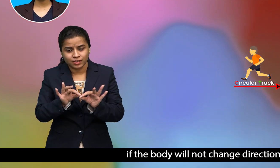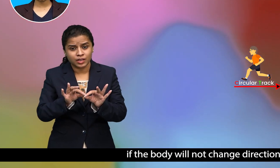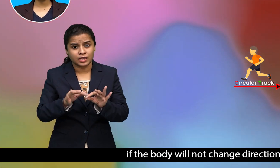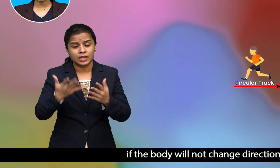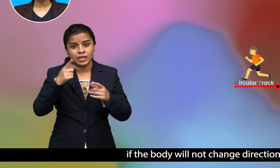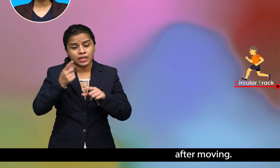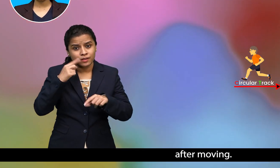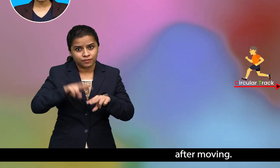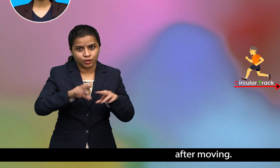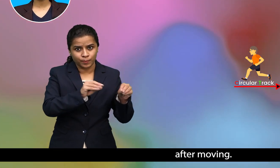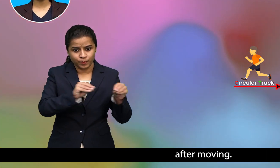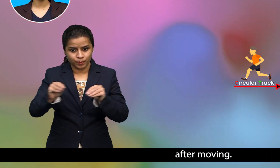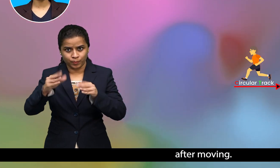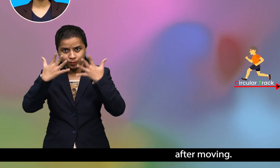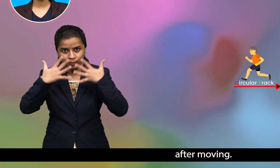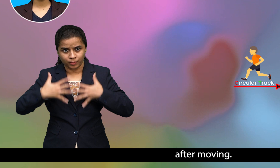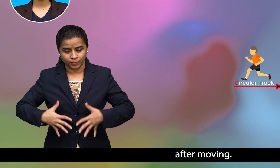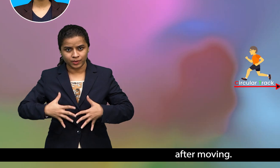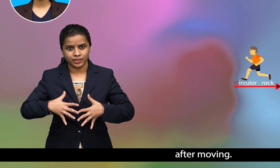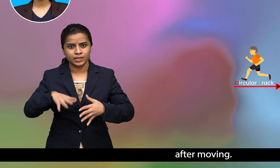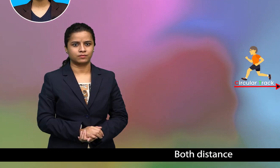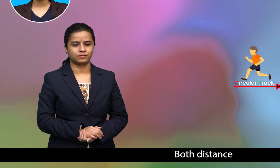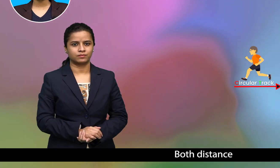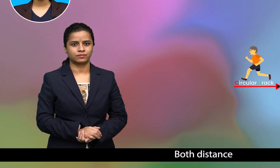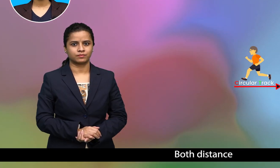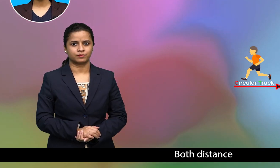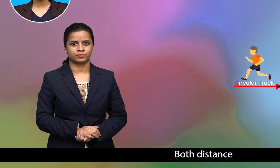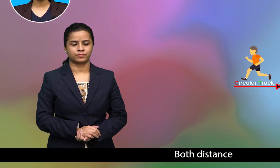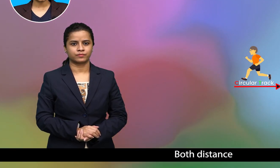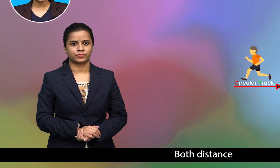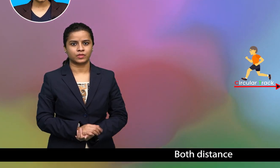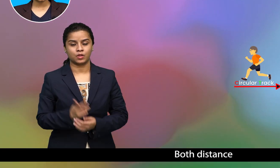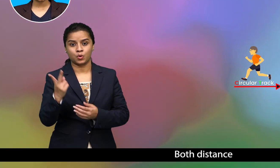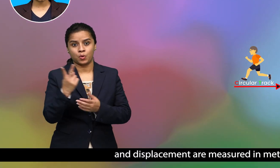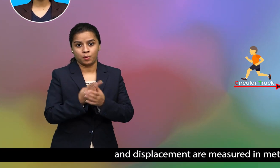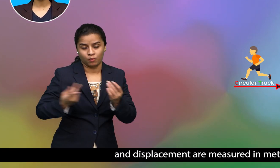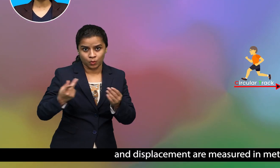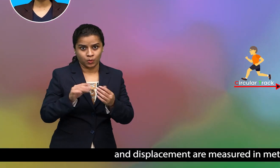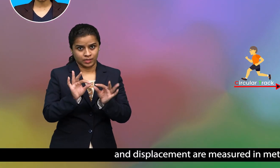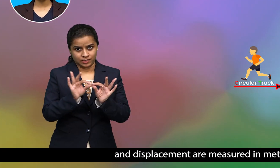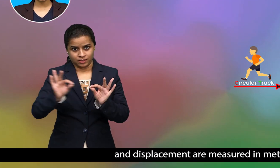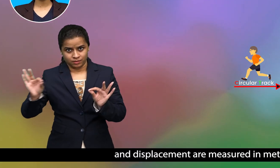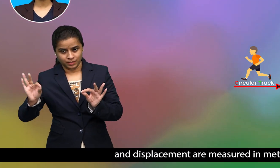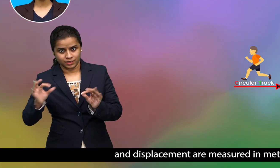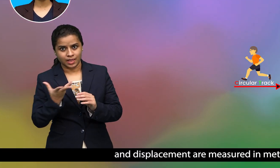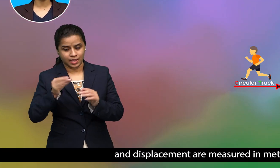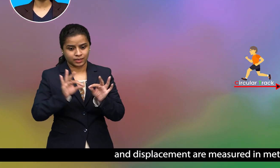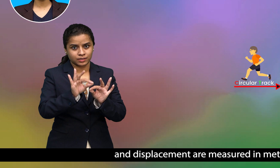change direction after moving both distance and displacement are measured in